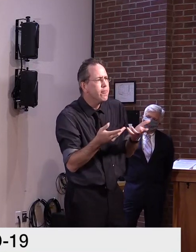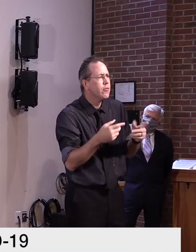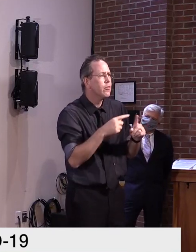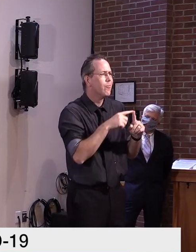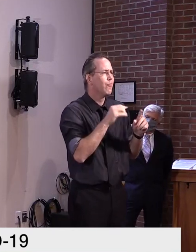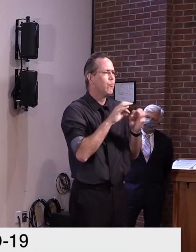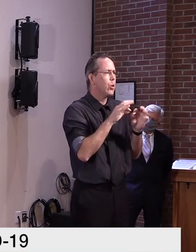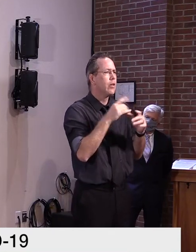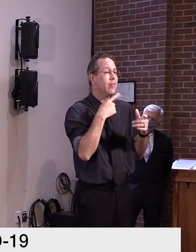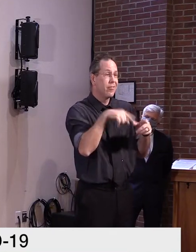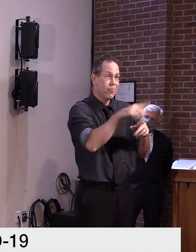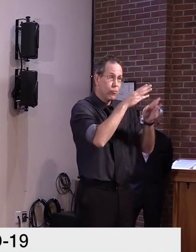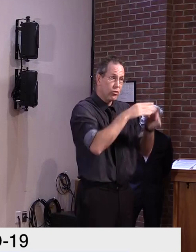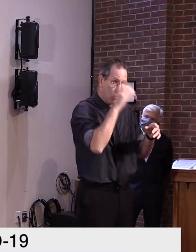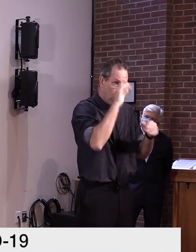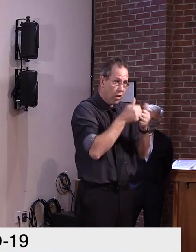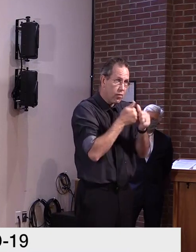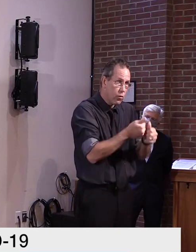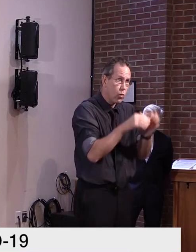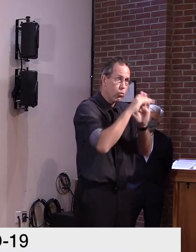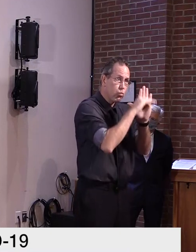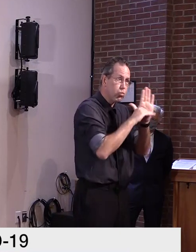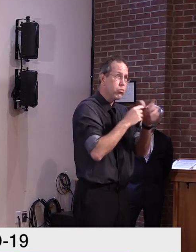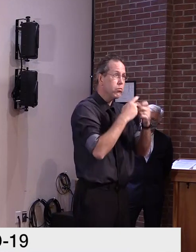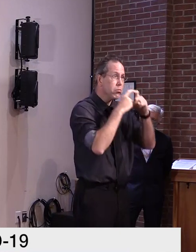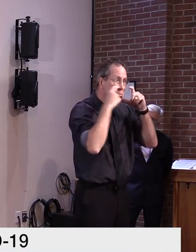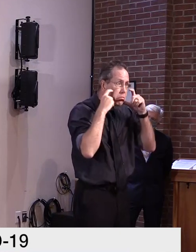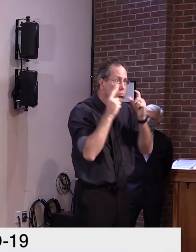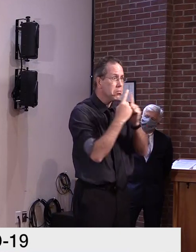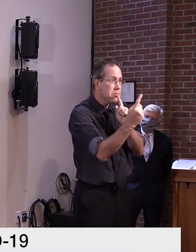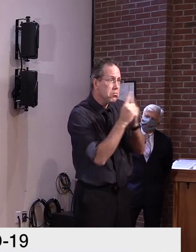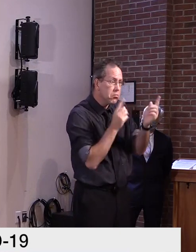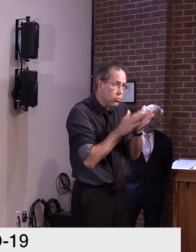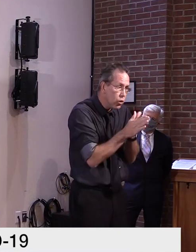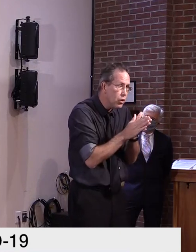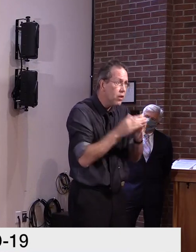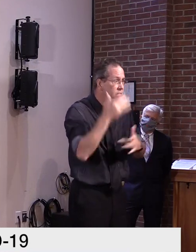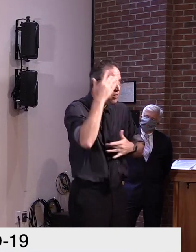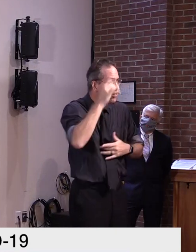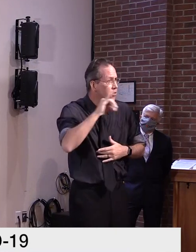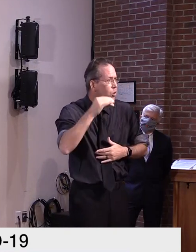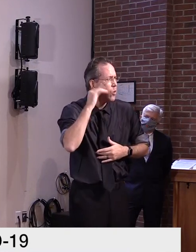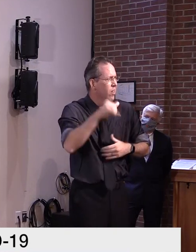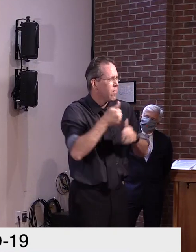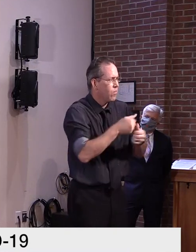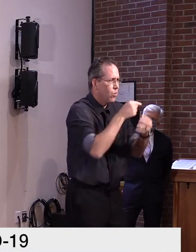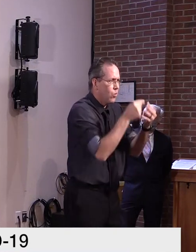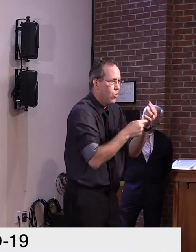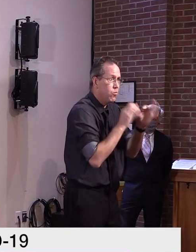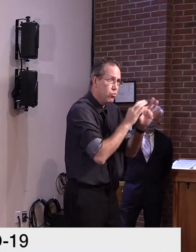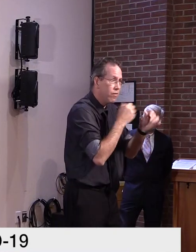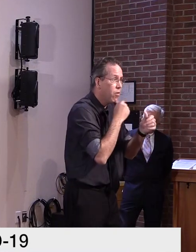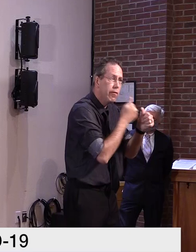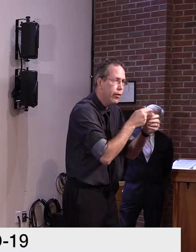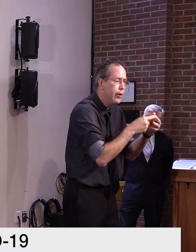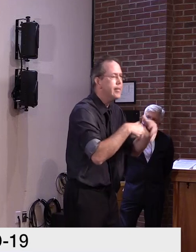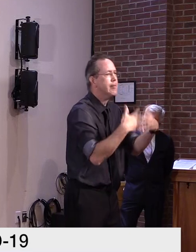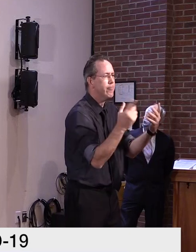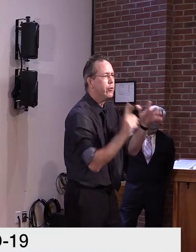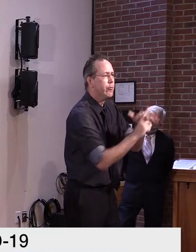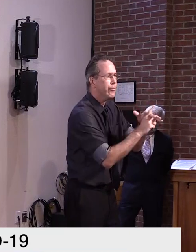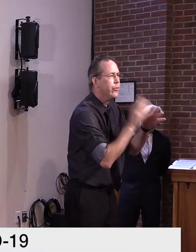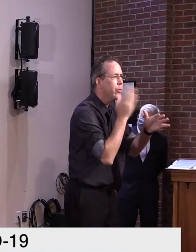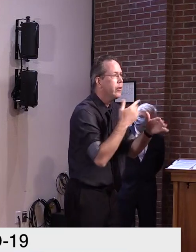that so that they, they aren't falsely reassuring somebody or perhaps falsely getting them very, very concerned